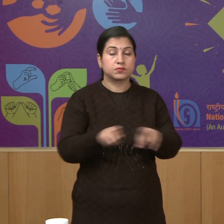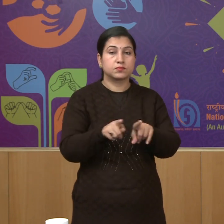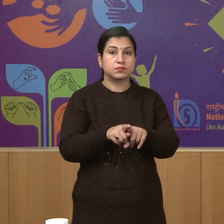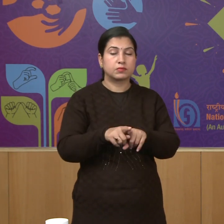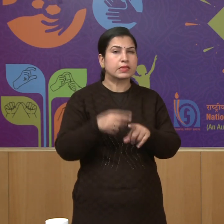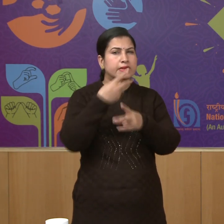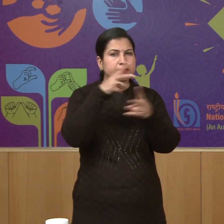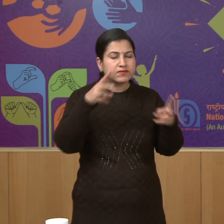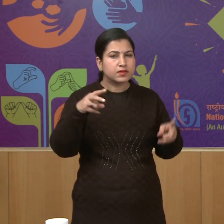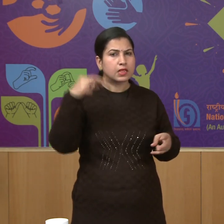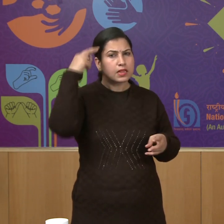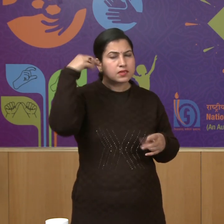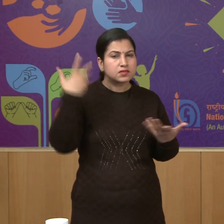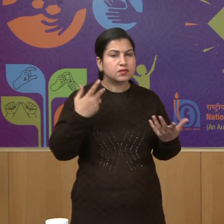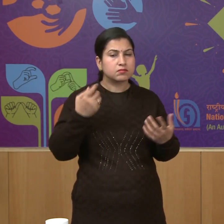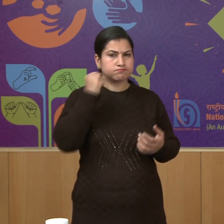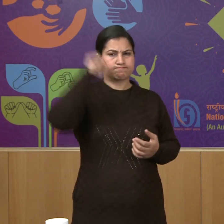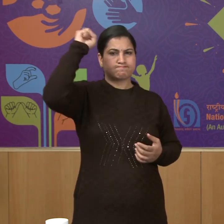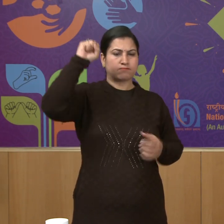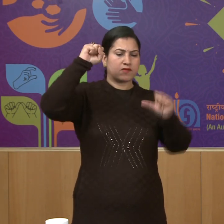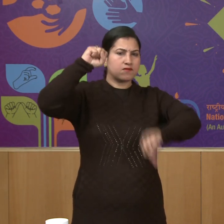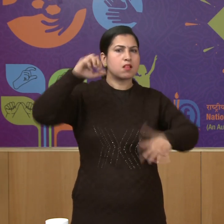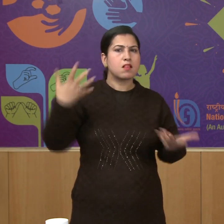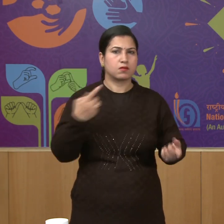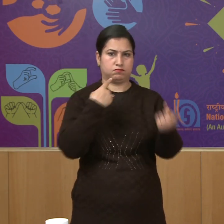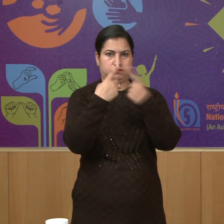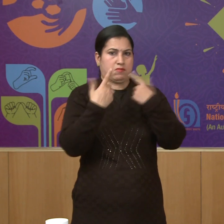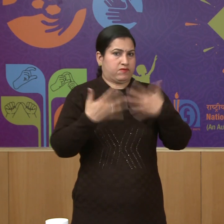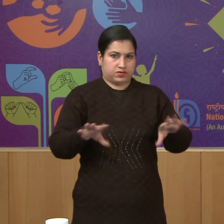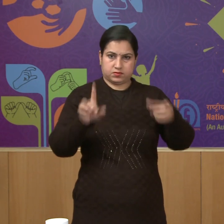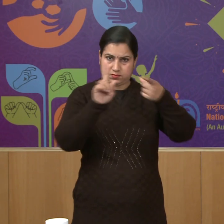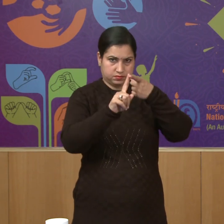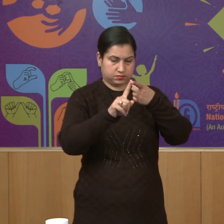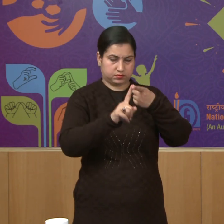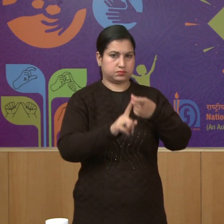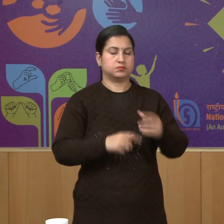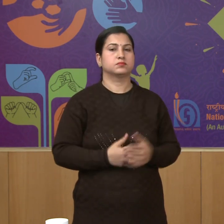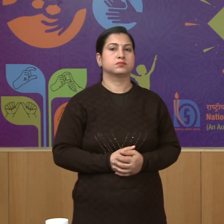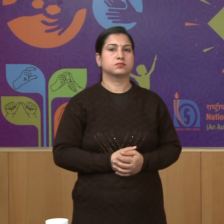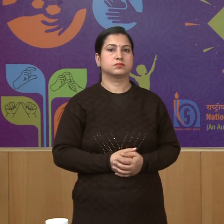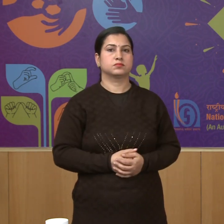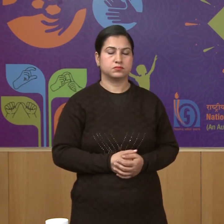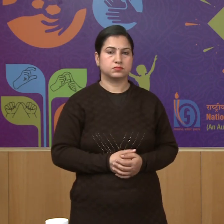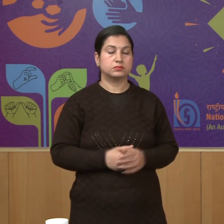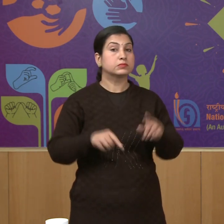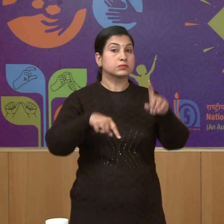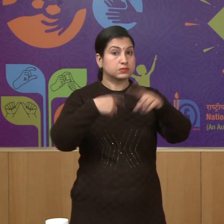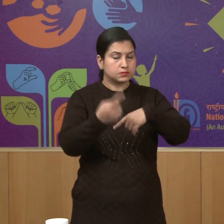causes of the failure of the revolt of 1857 we also